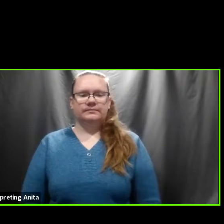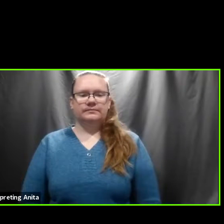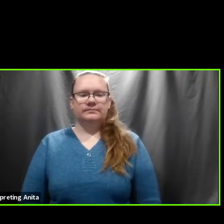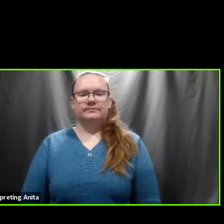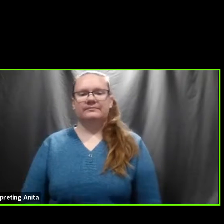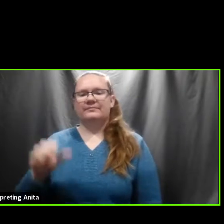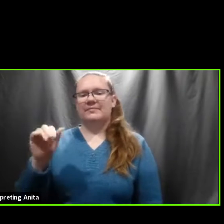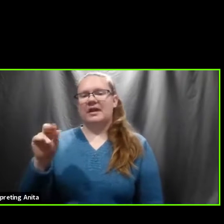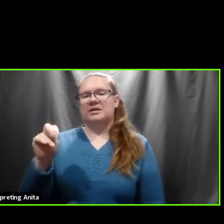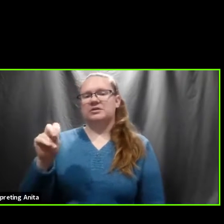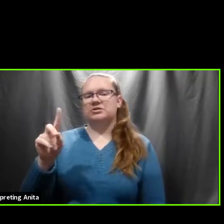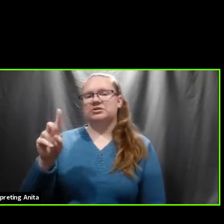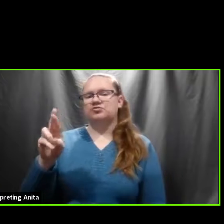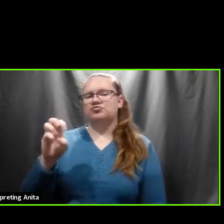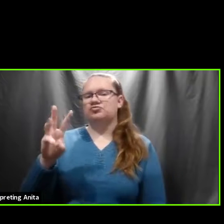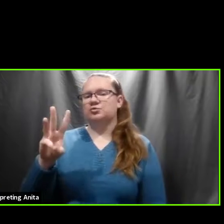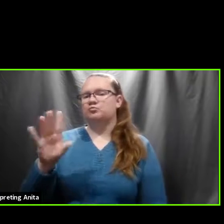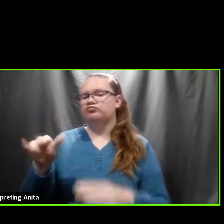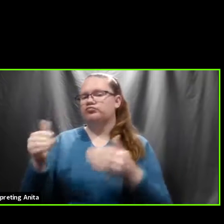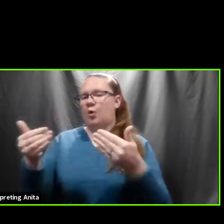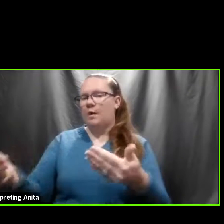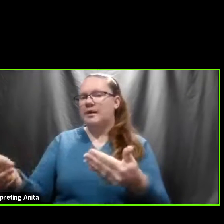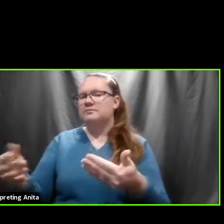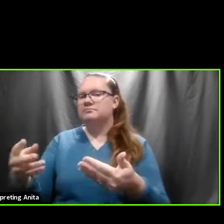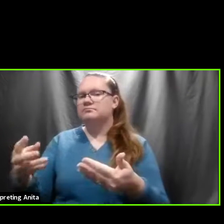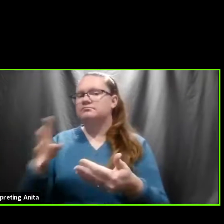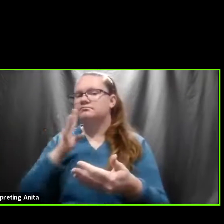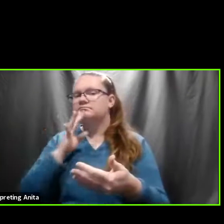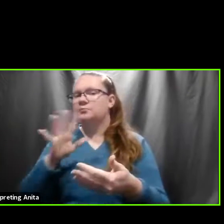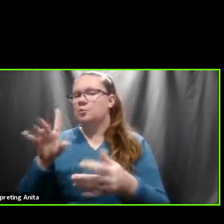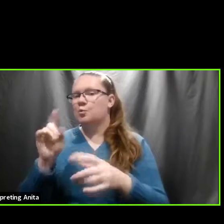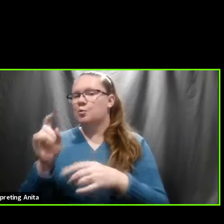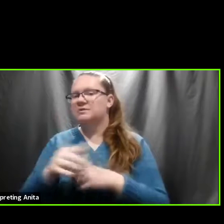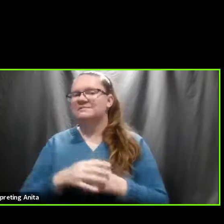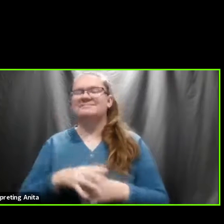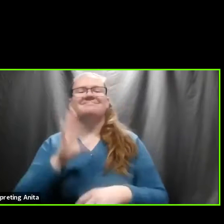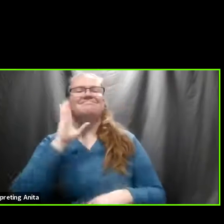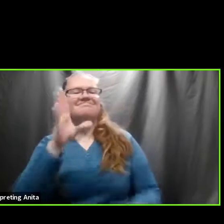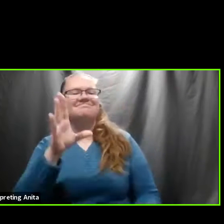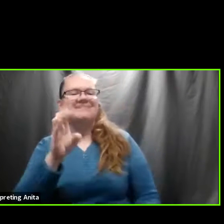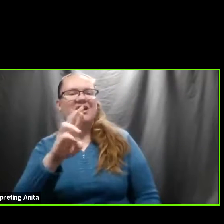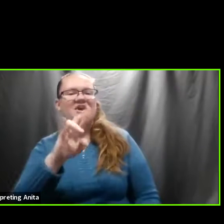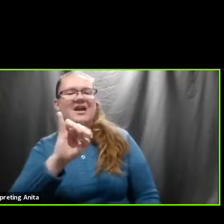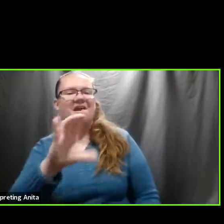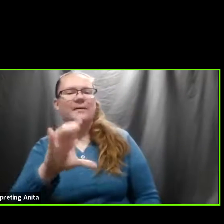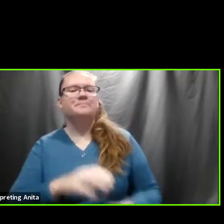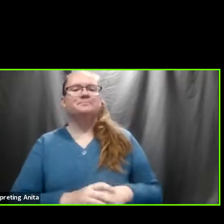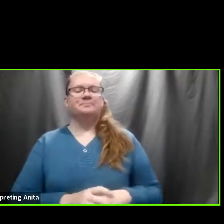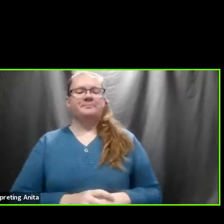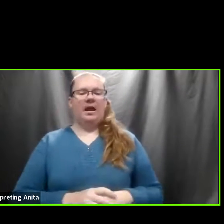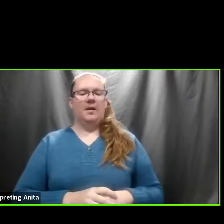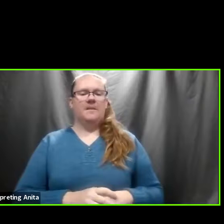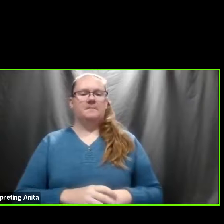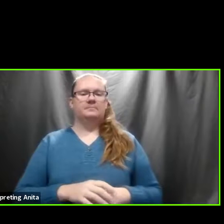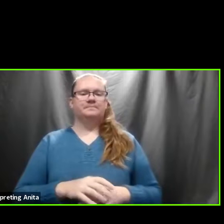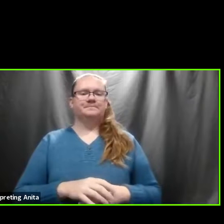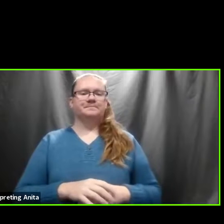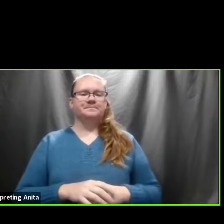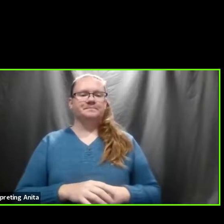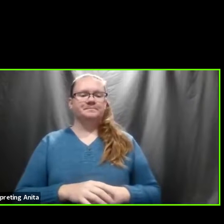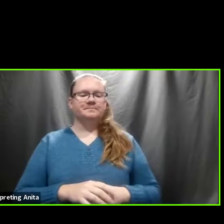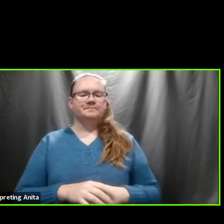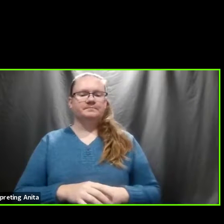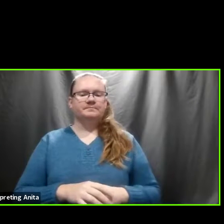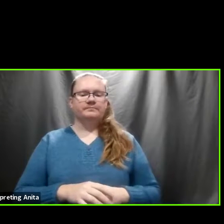Andrew, go ahead and unmute yourself and ask your question. Hi, Eric. According to the state and